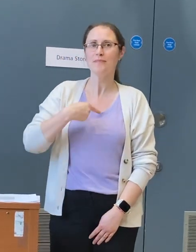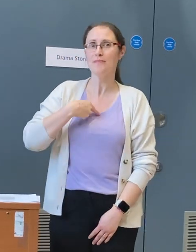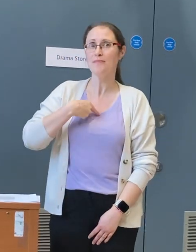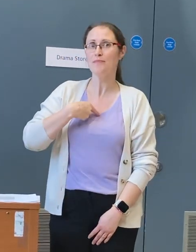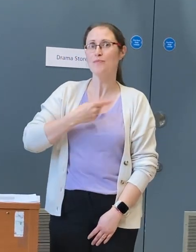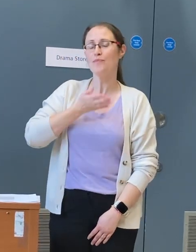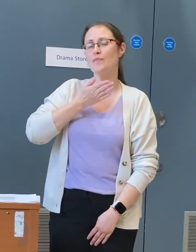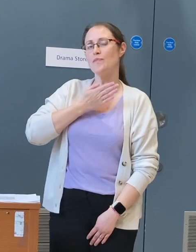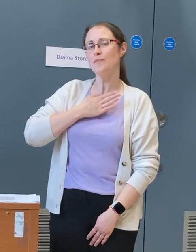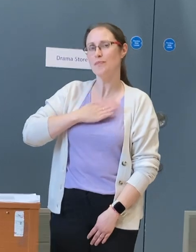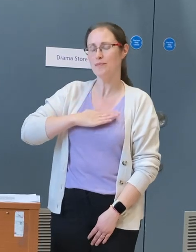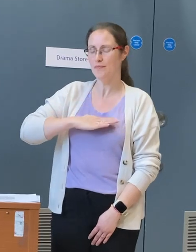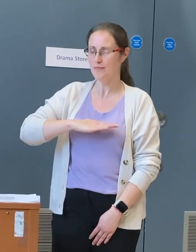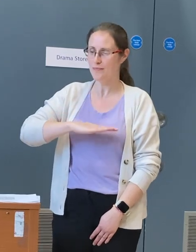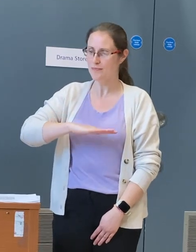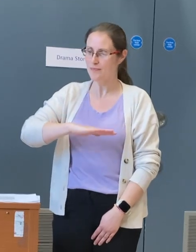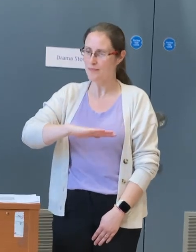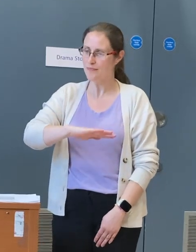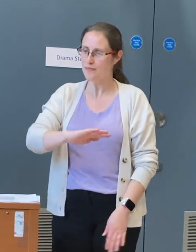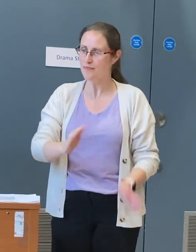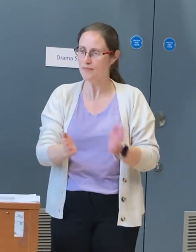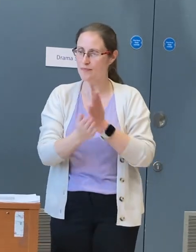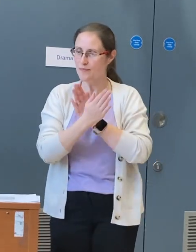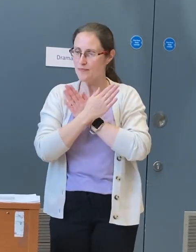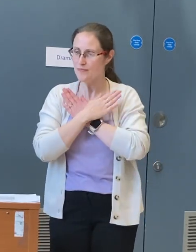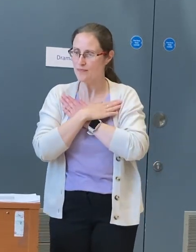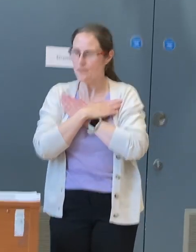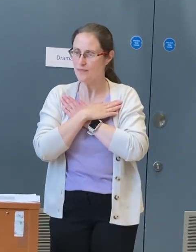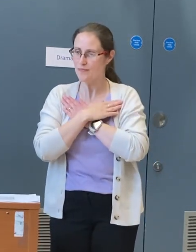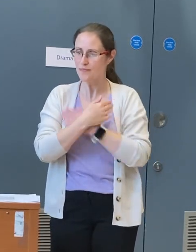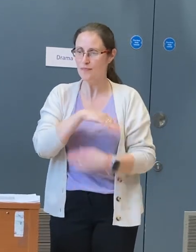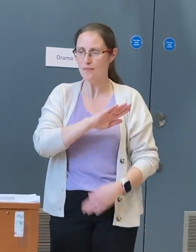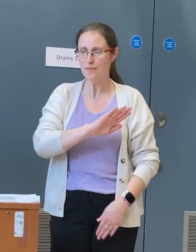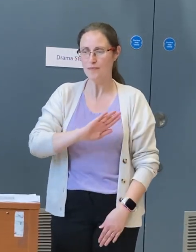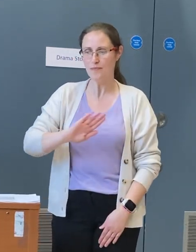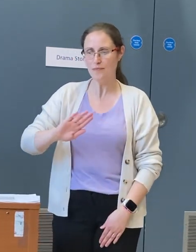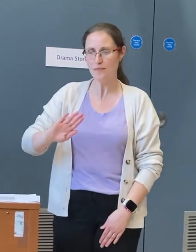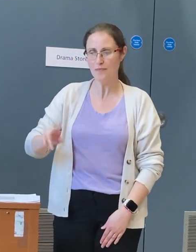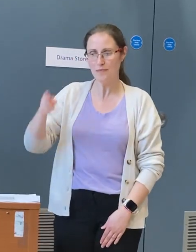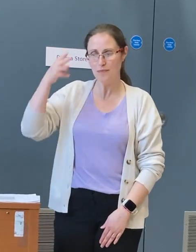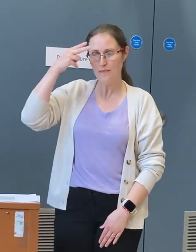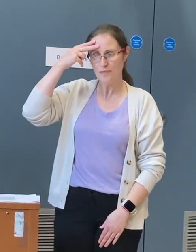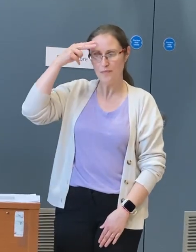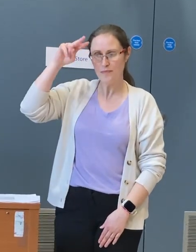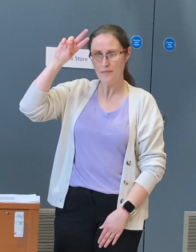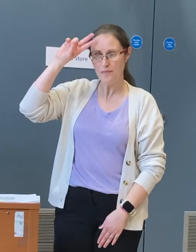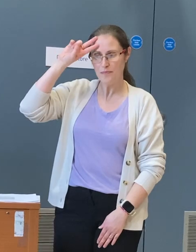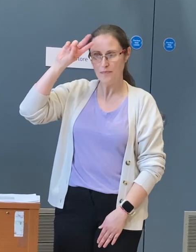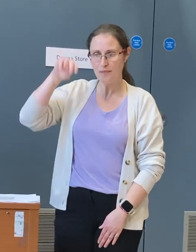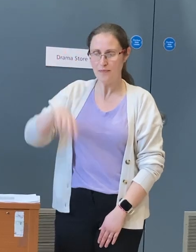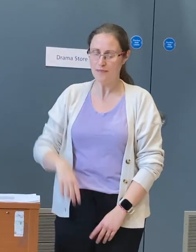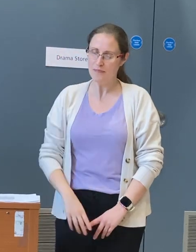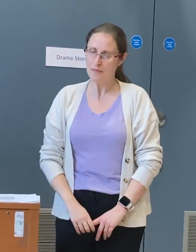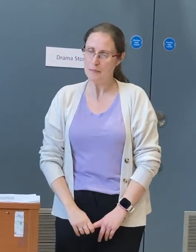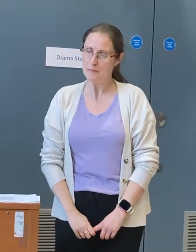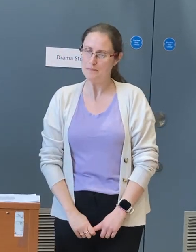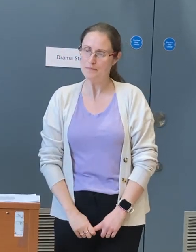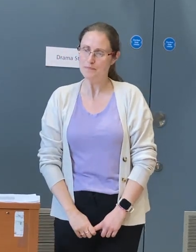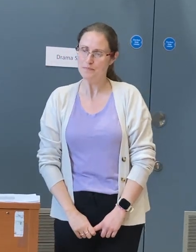I would do anything for love, there'll never be no turning back.